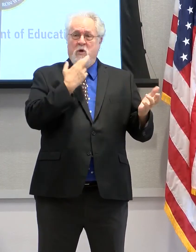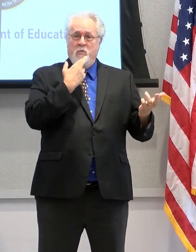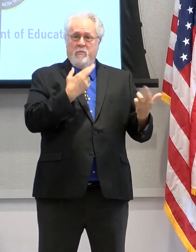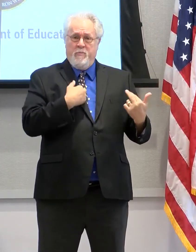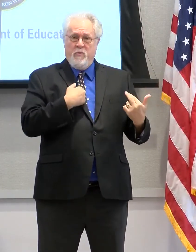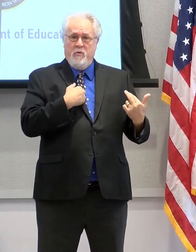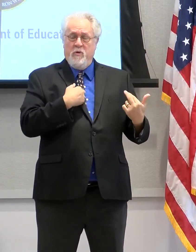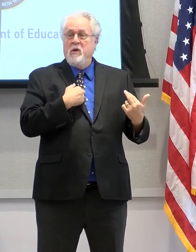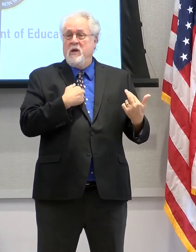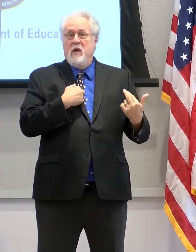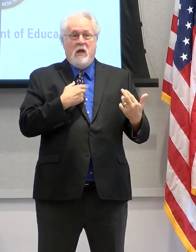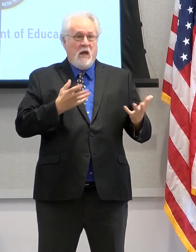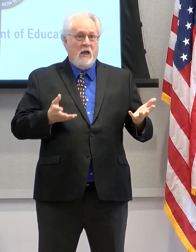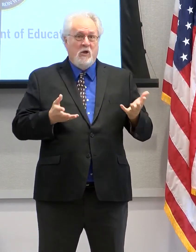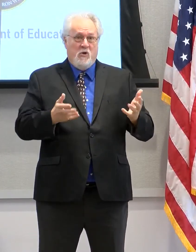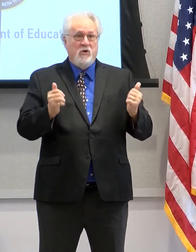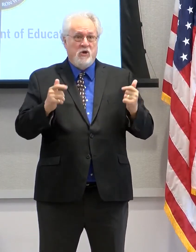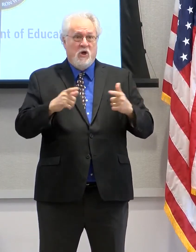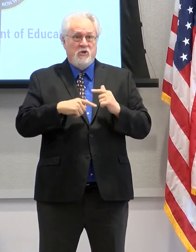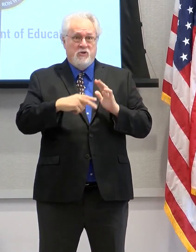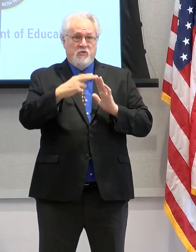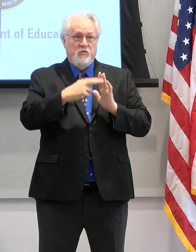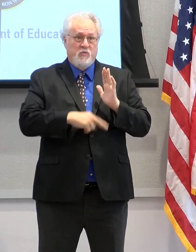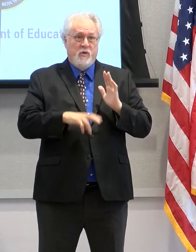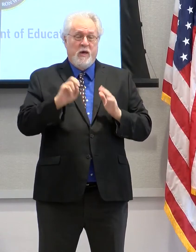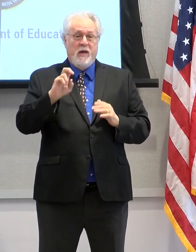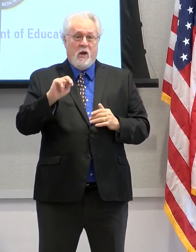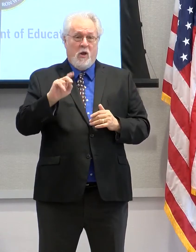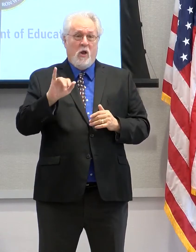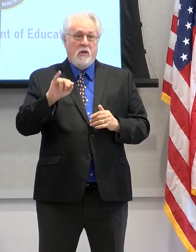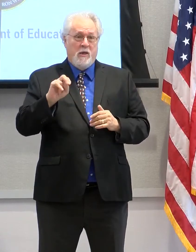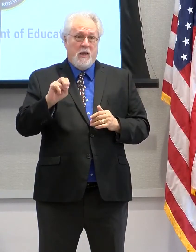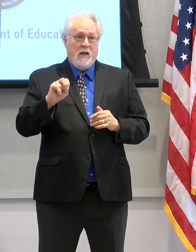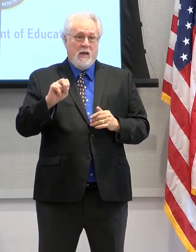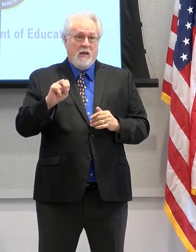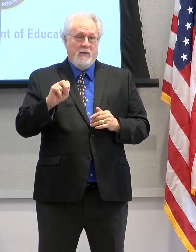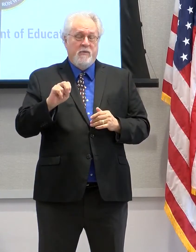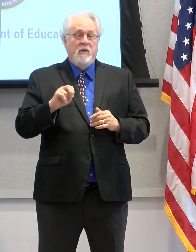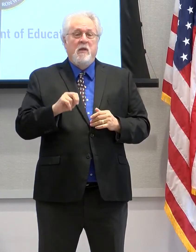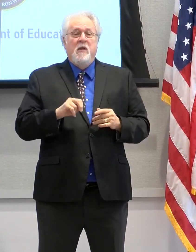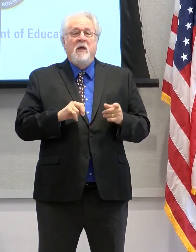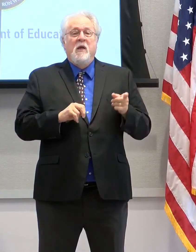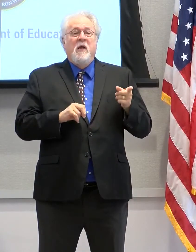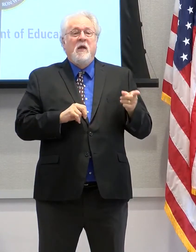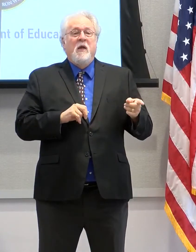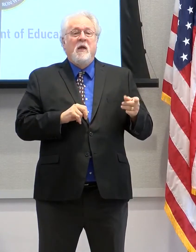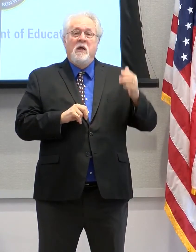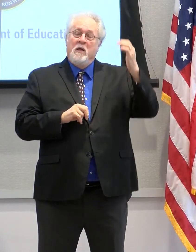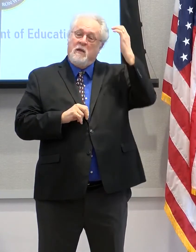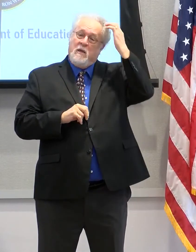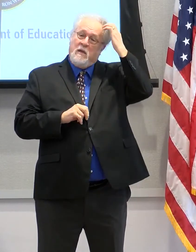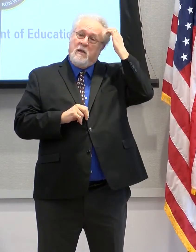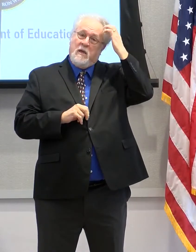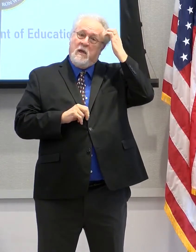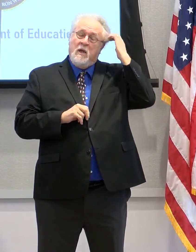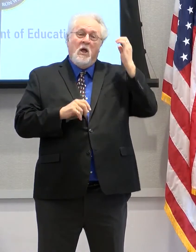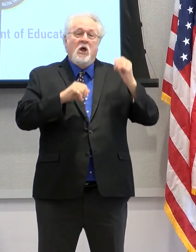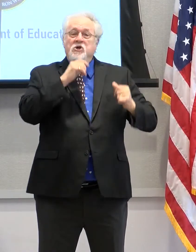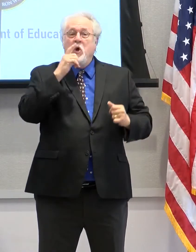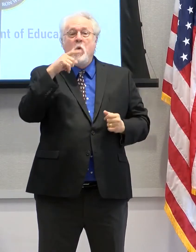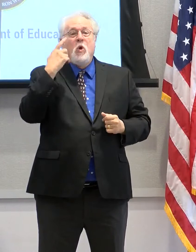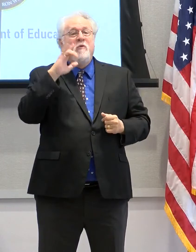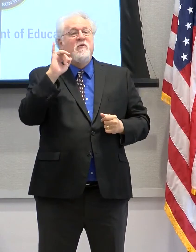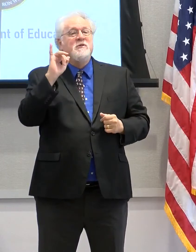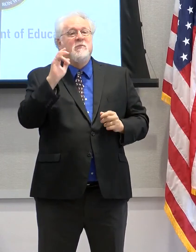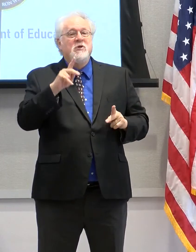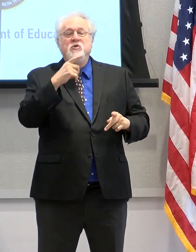I encourage everyone to read online, the Cori report, don't ask any, don't look for someone to